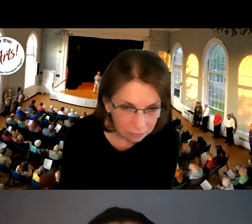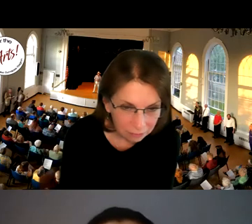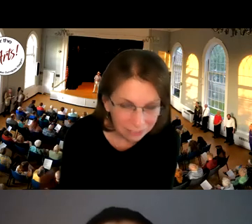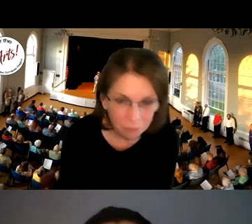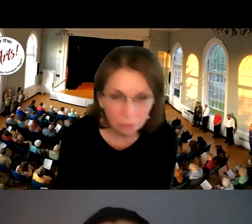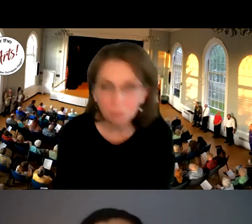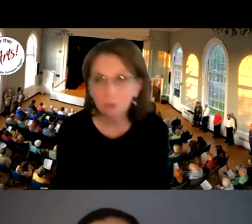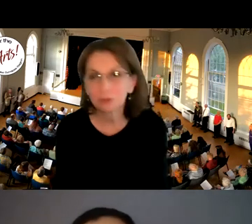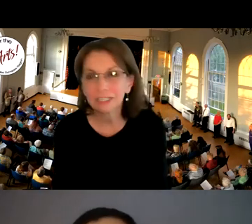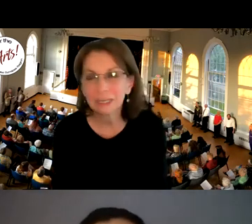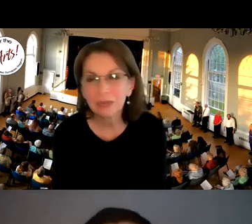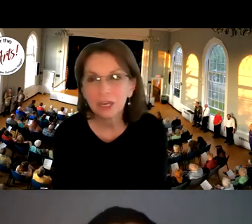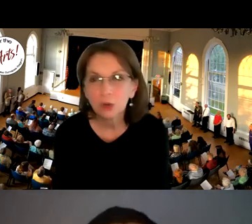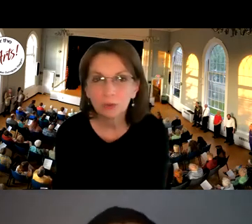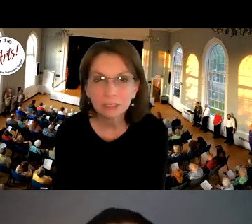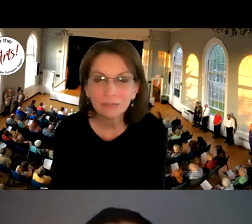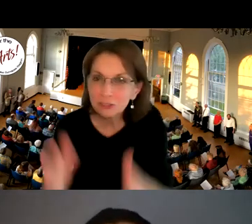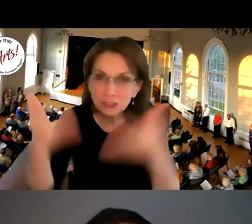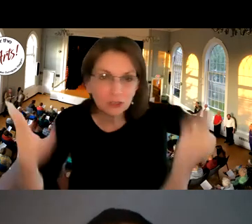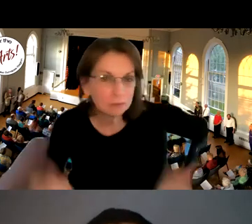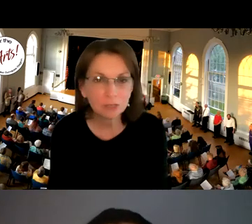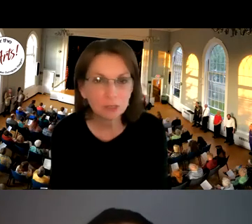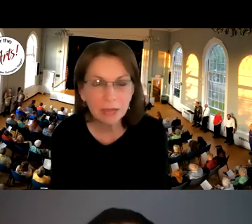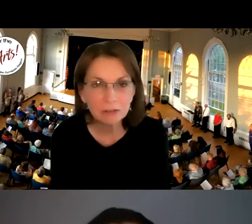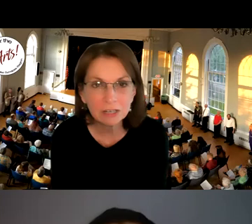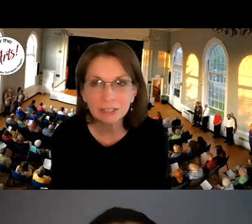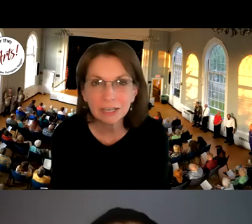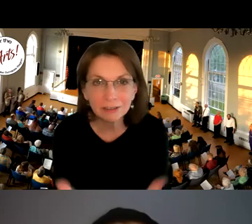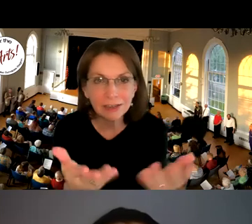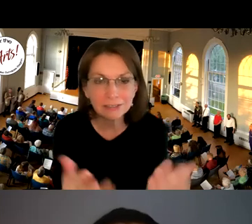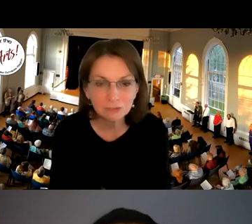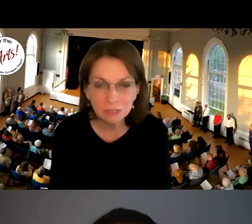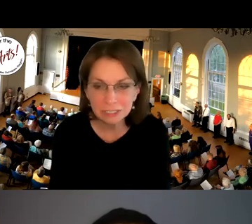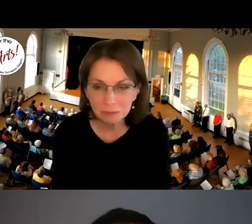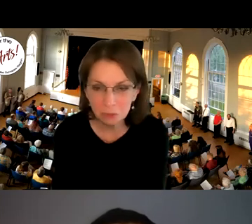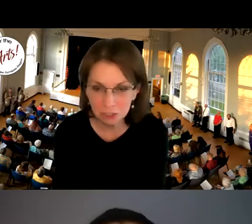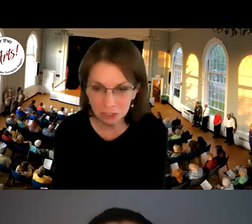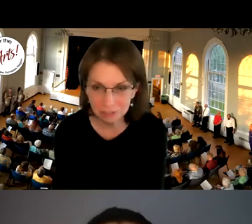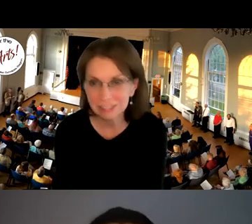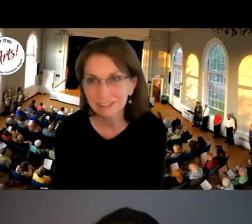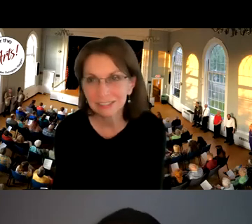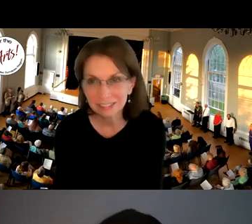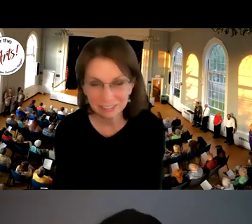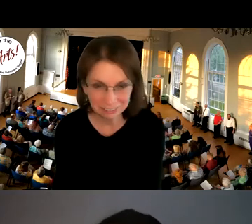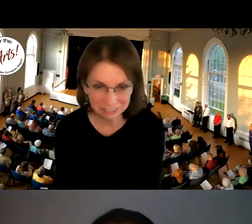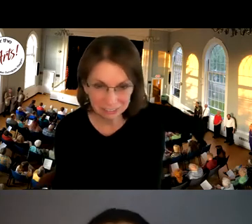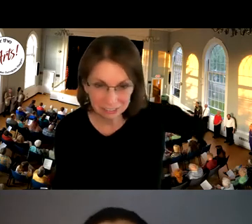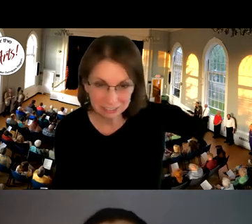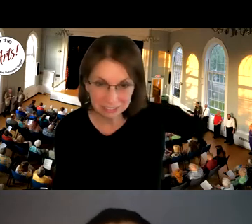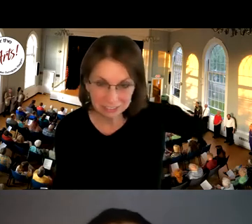Yeah. Yeah. Beautiful name. Give us your, your background and, and ask, read some questions. Um, so